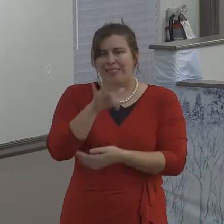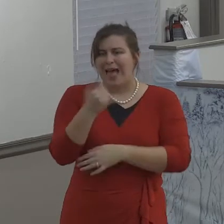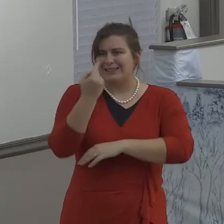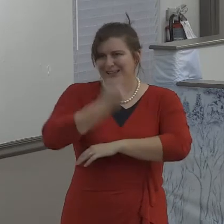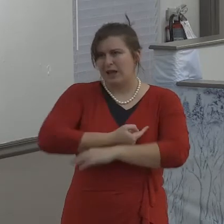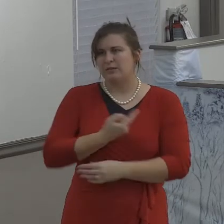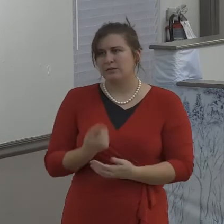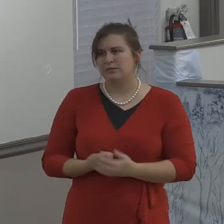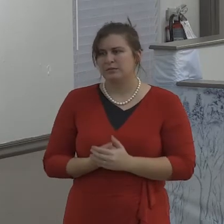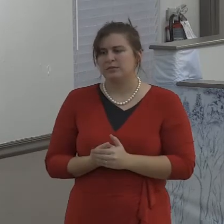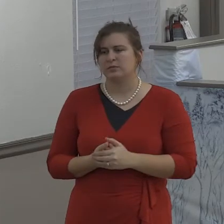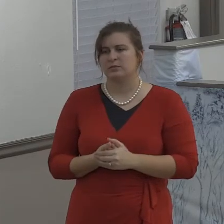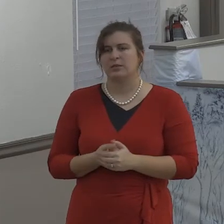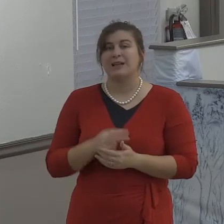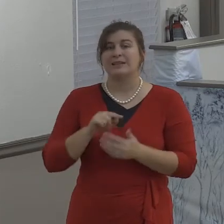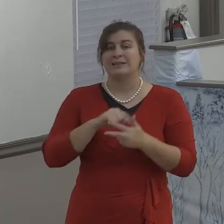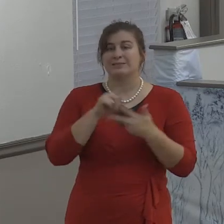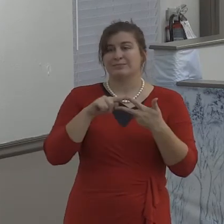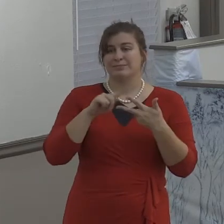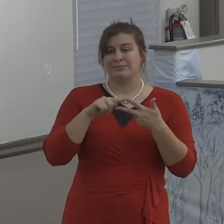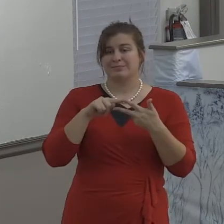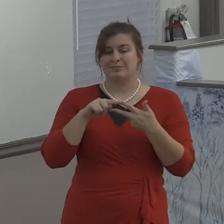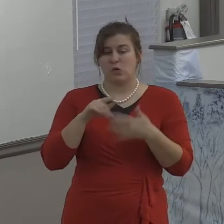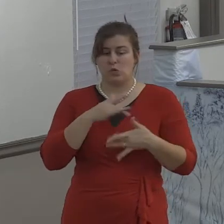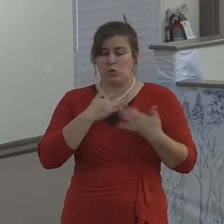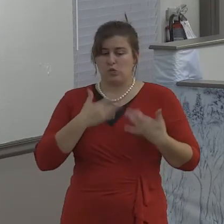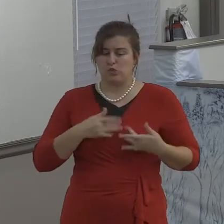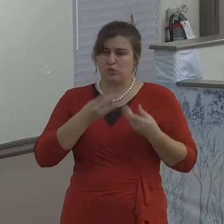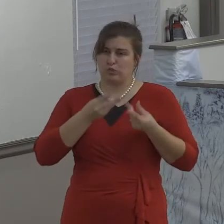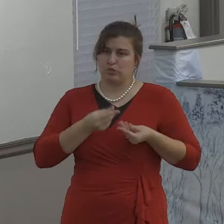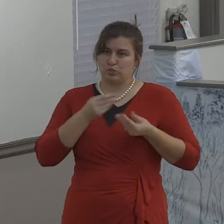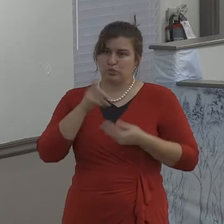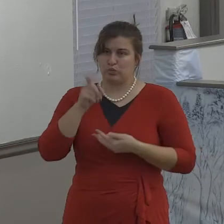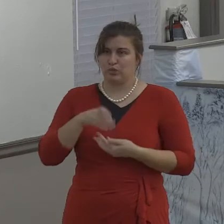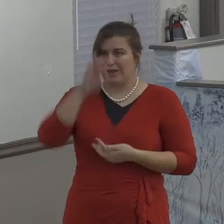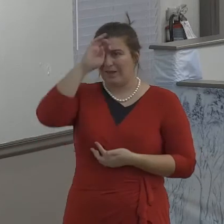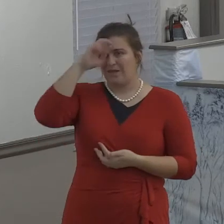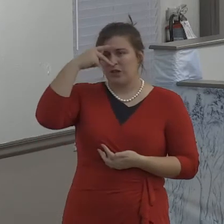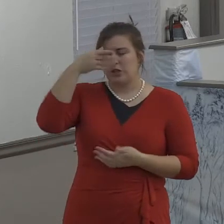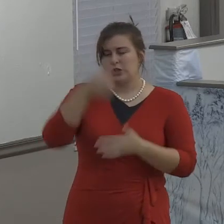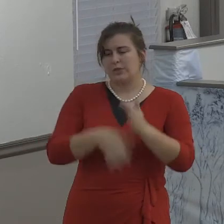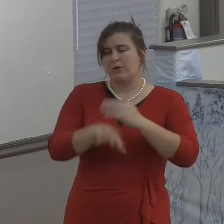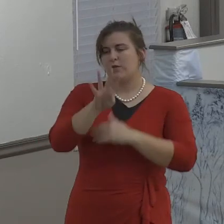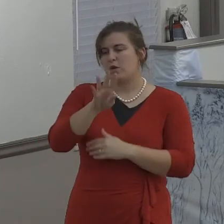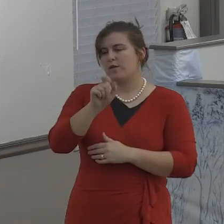And I think that's the best way that I can identify that.